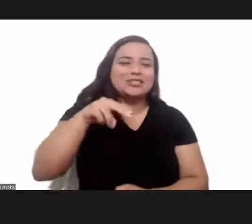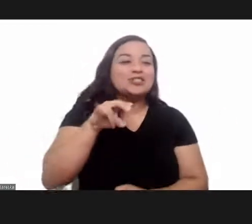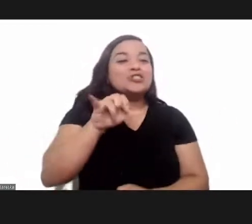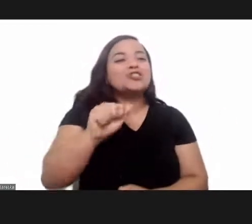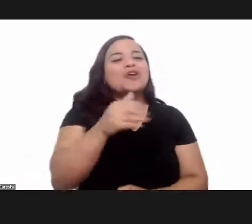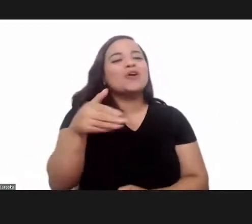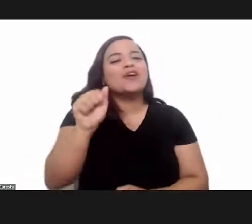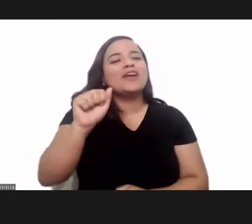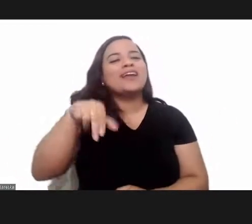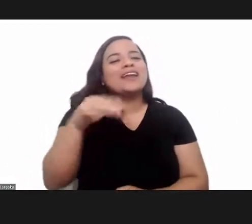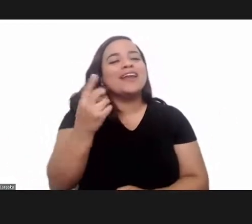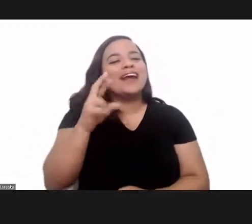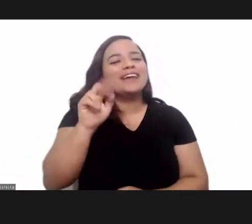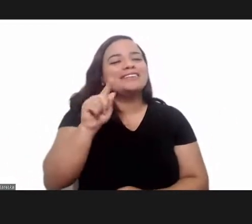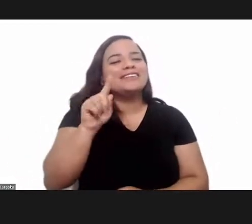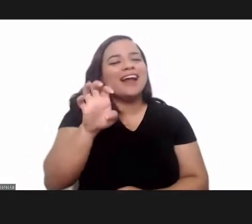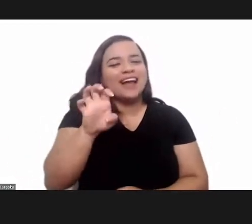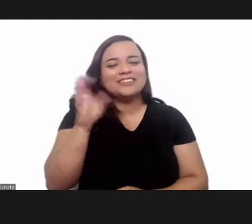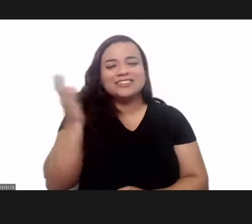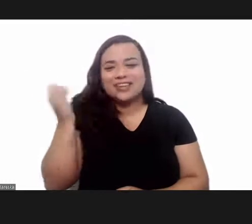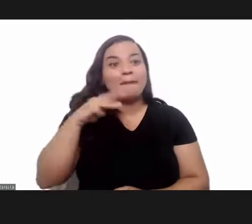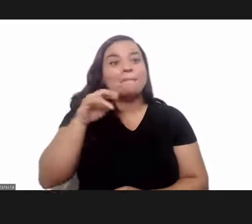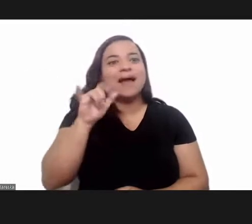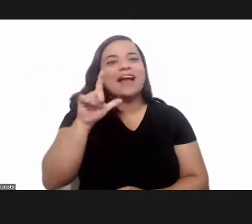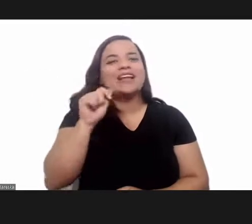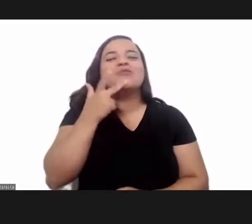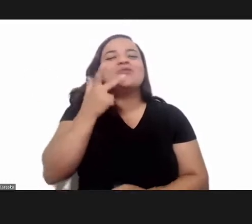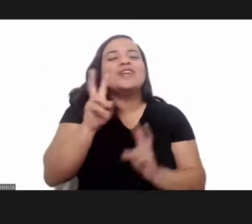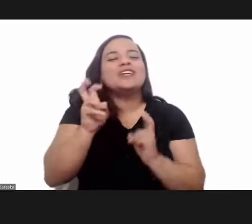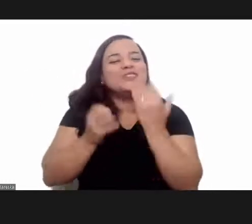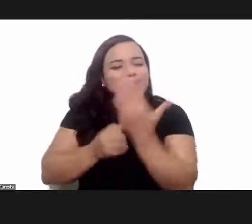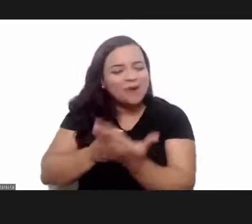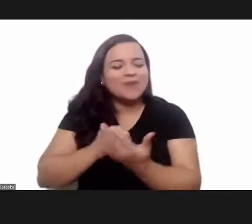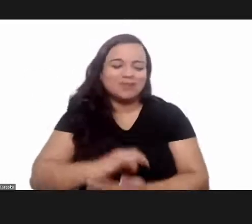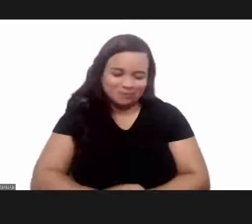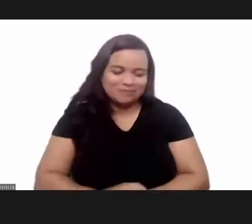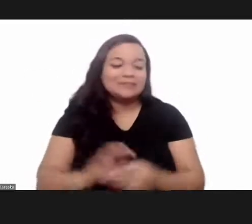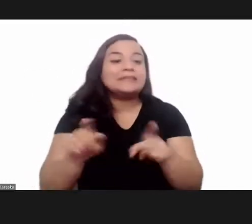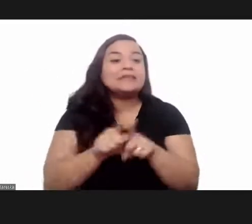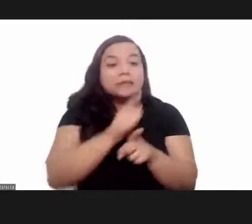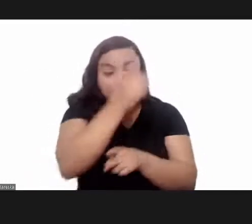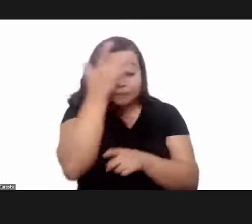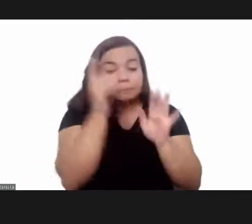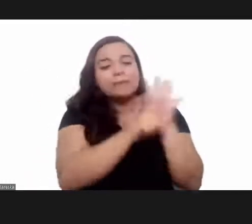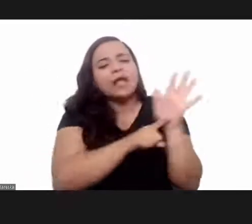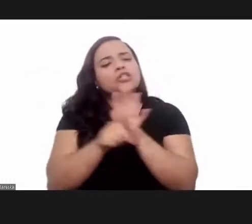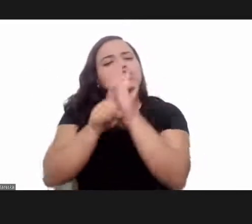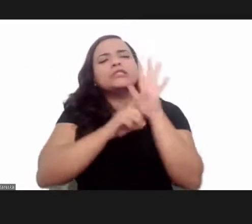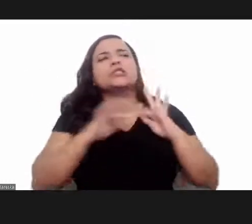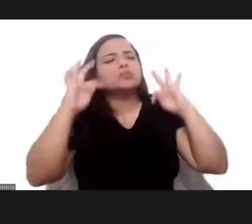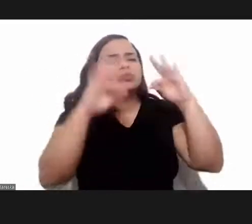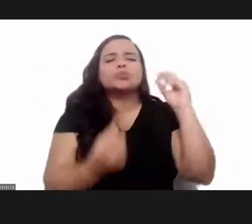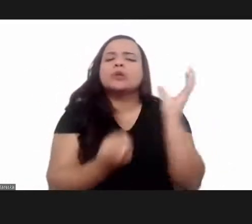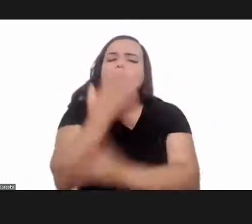who marilda cited her and all of the researchers women and men who established this history